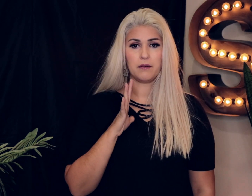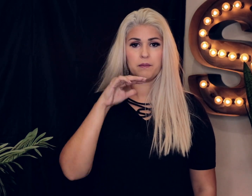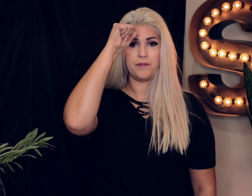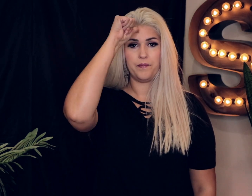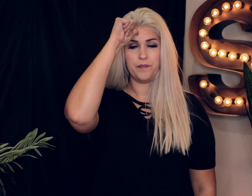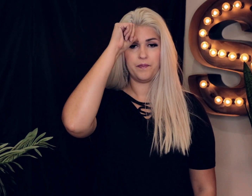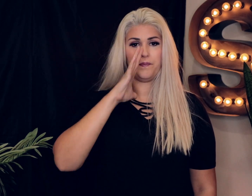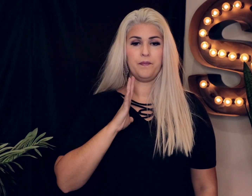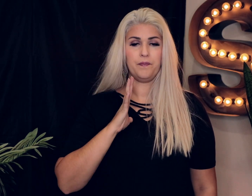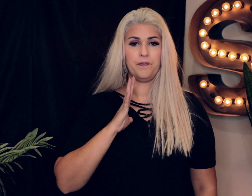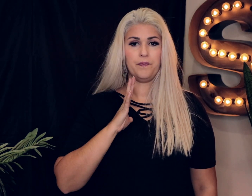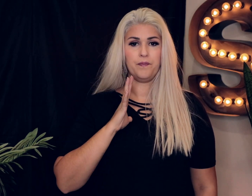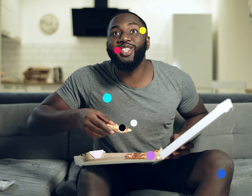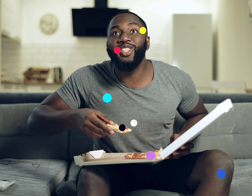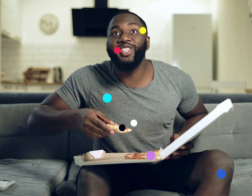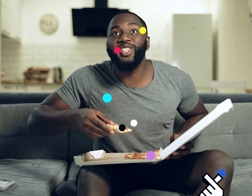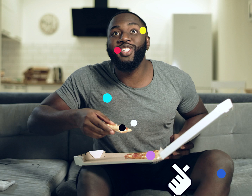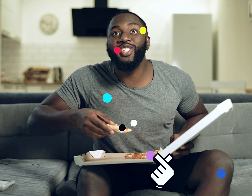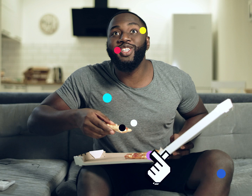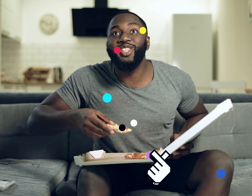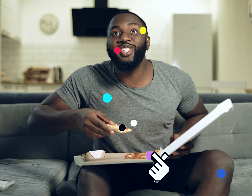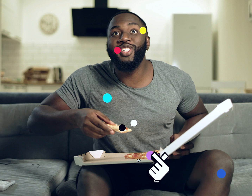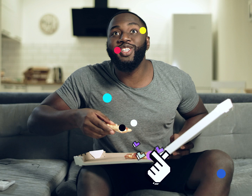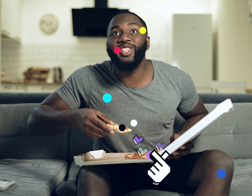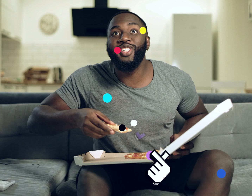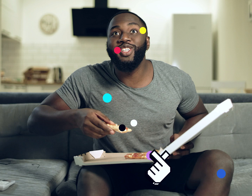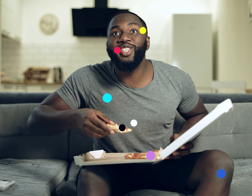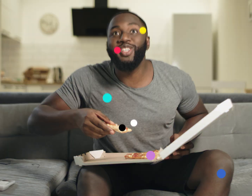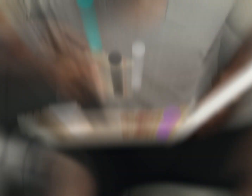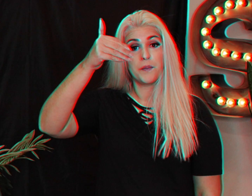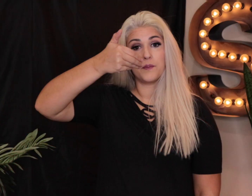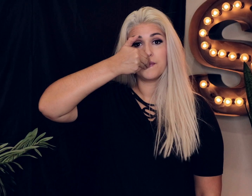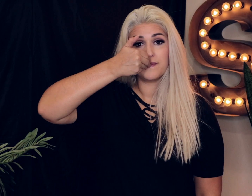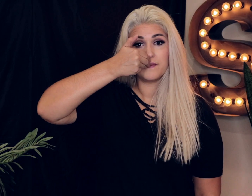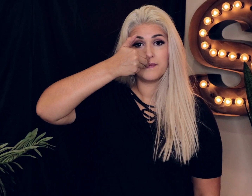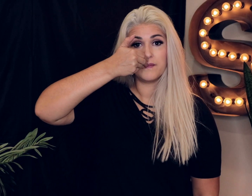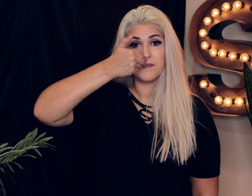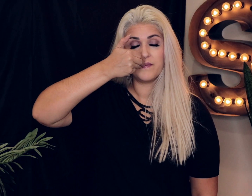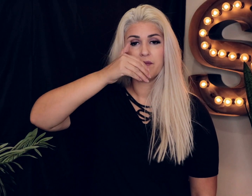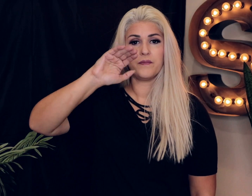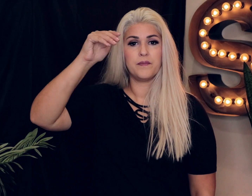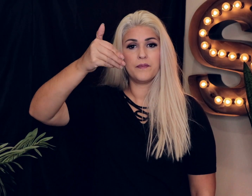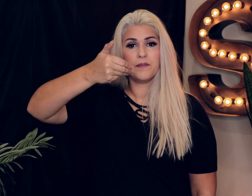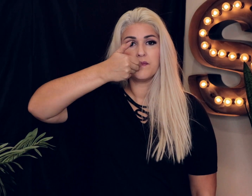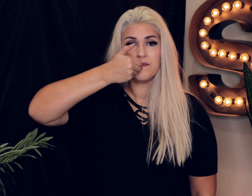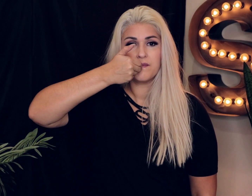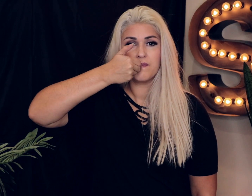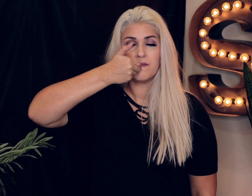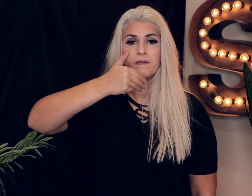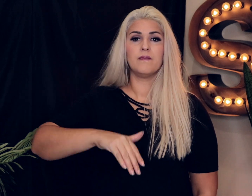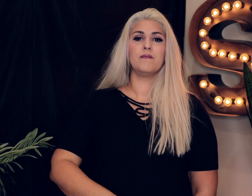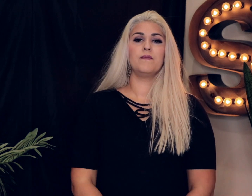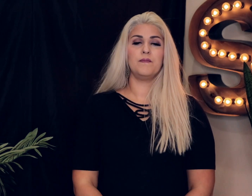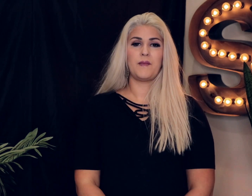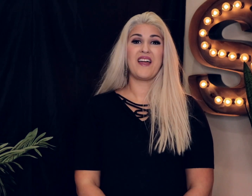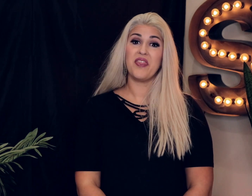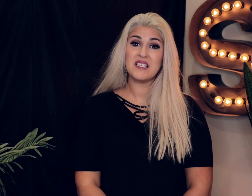this